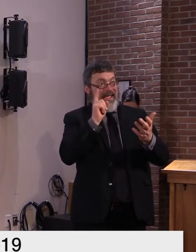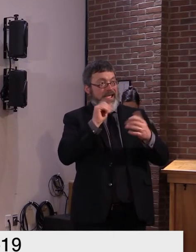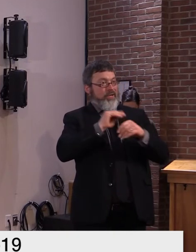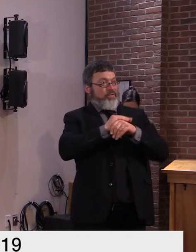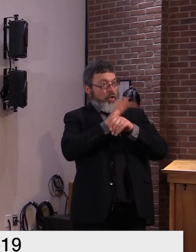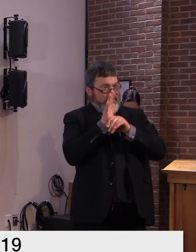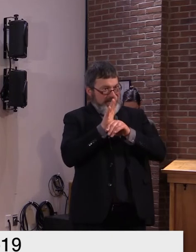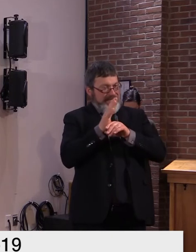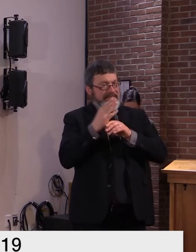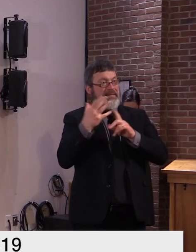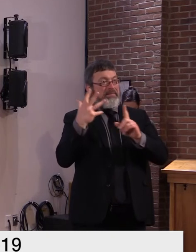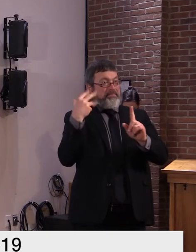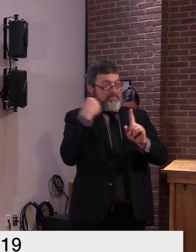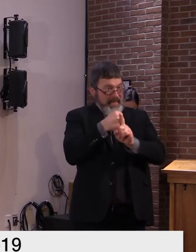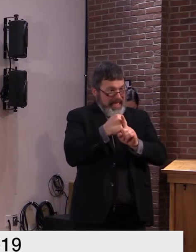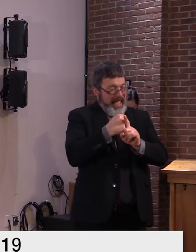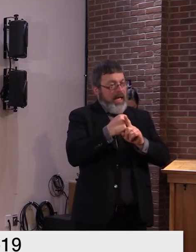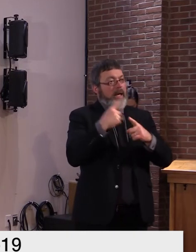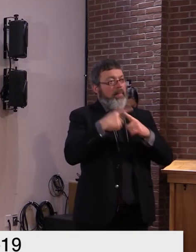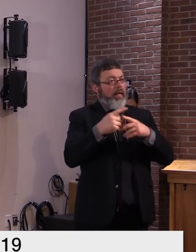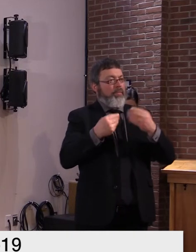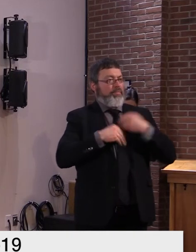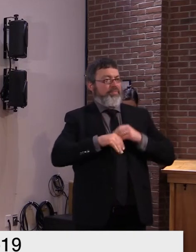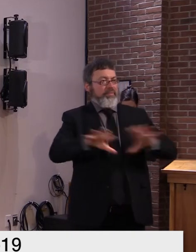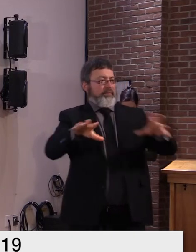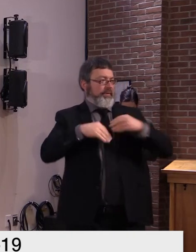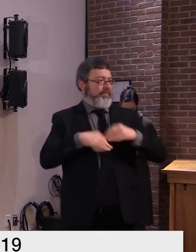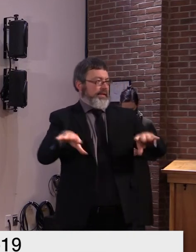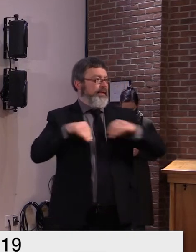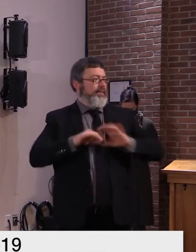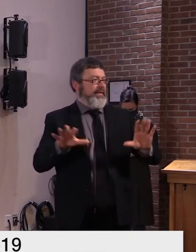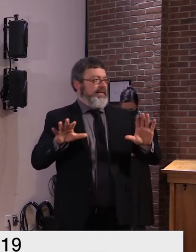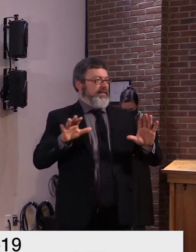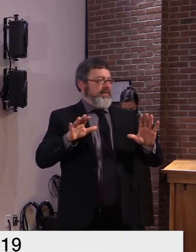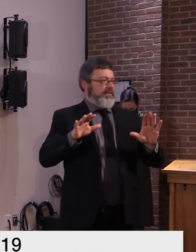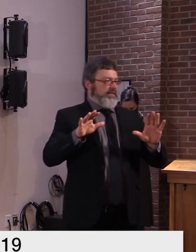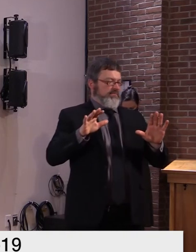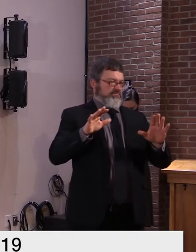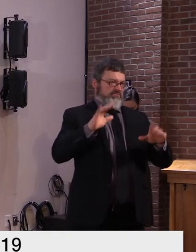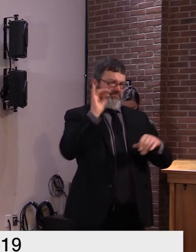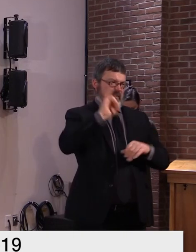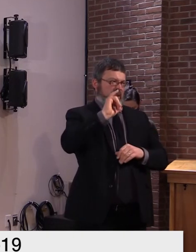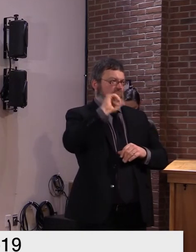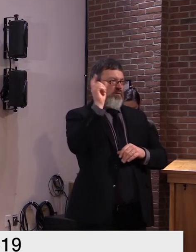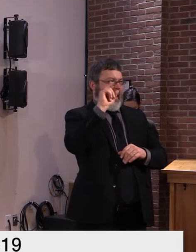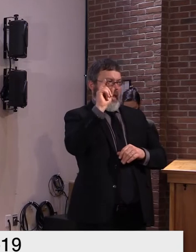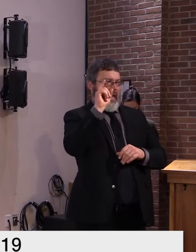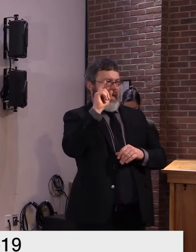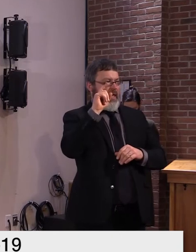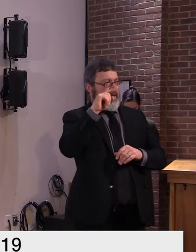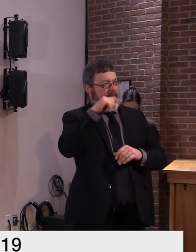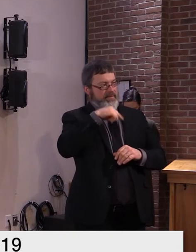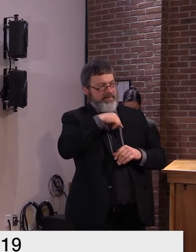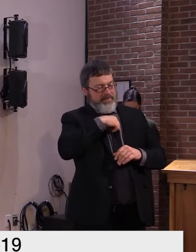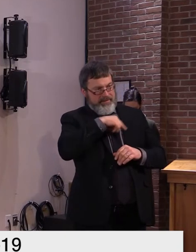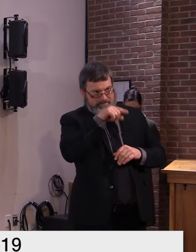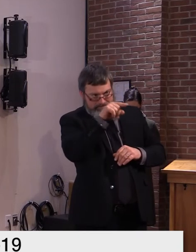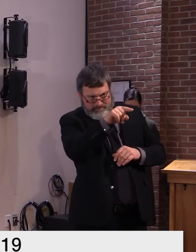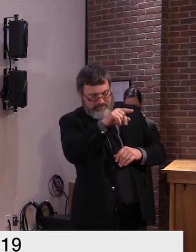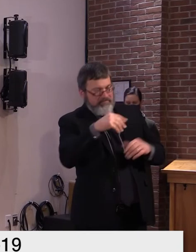adolescence is a really critical time and we would love to have a vaccine that adolescents were eligible for